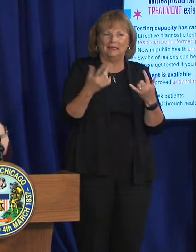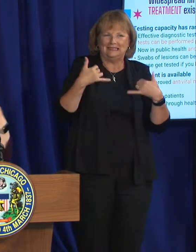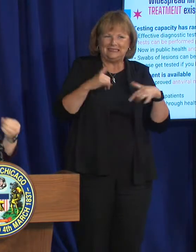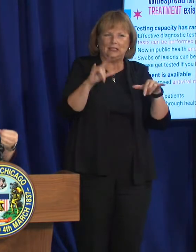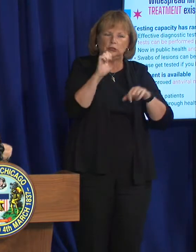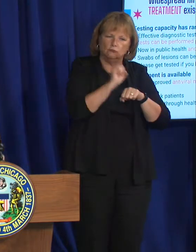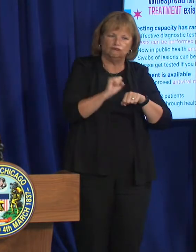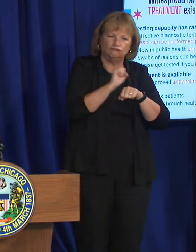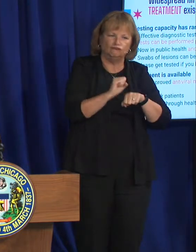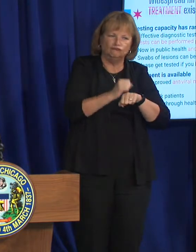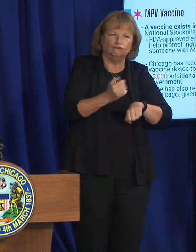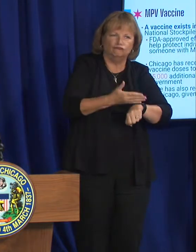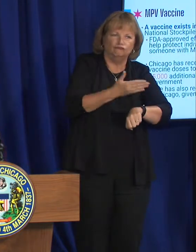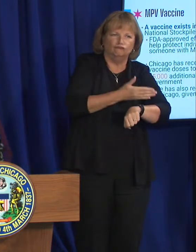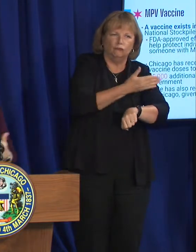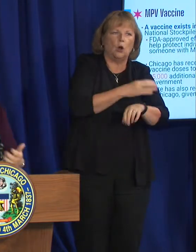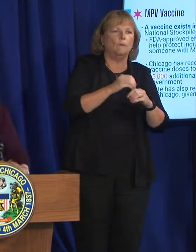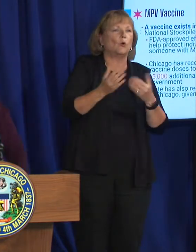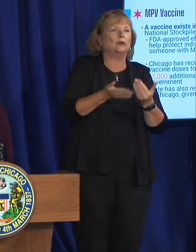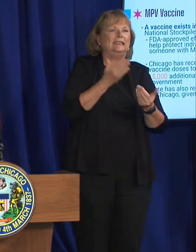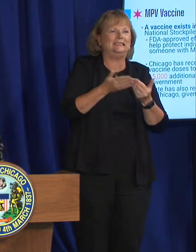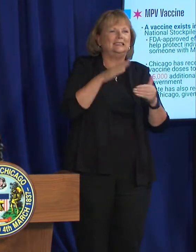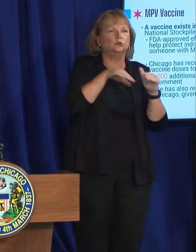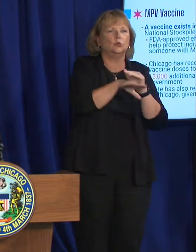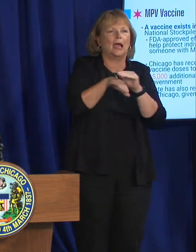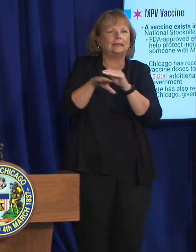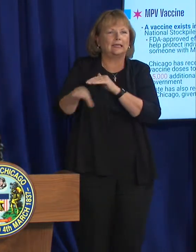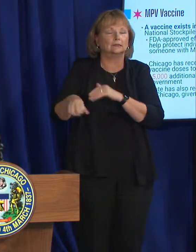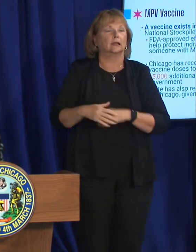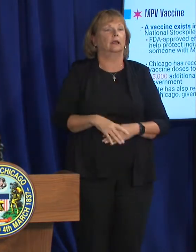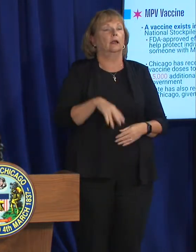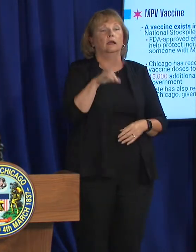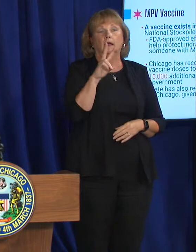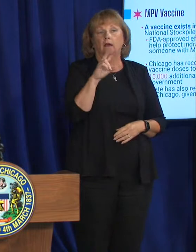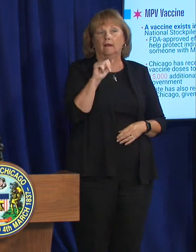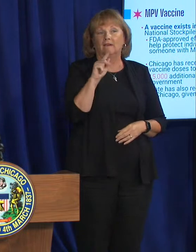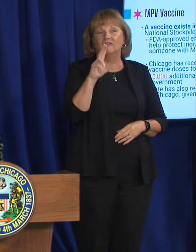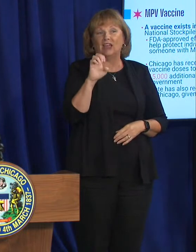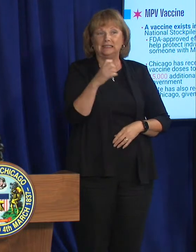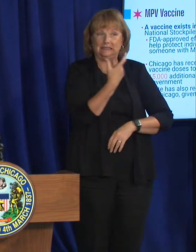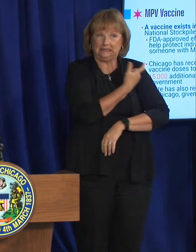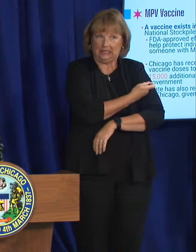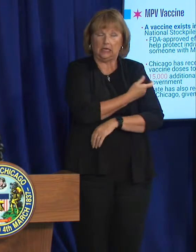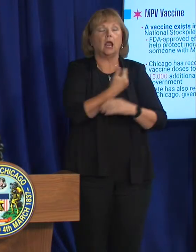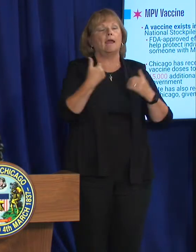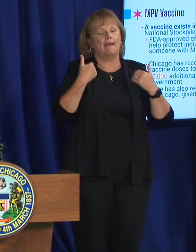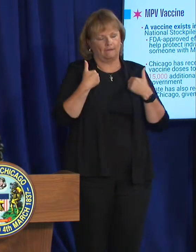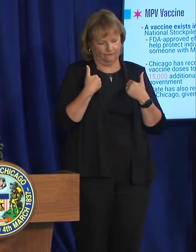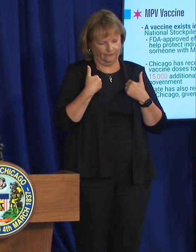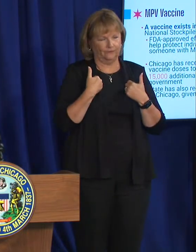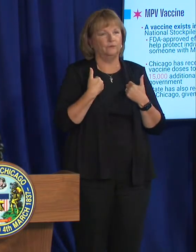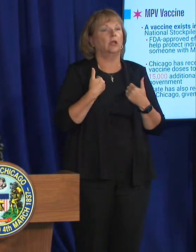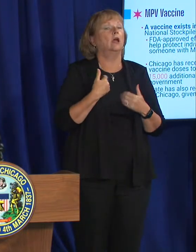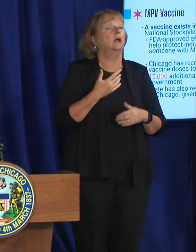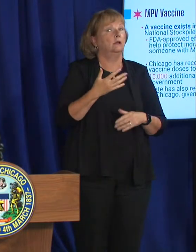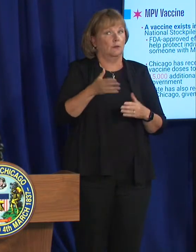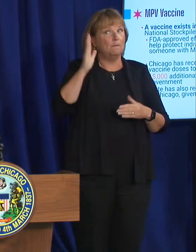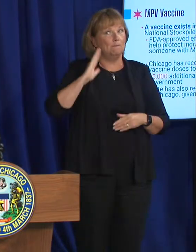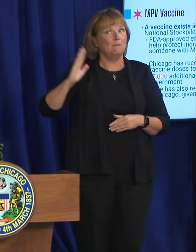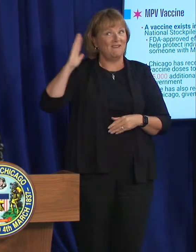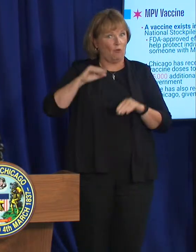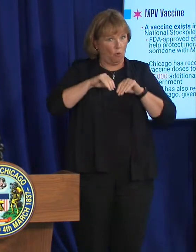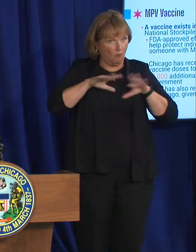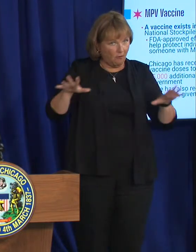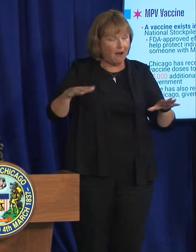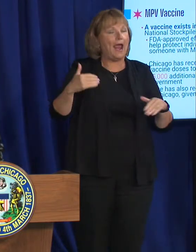to make this more accessible. then finally vaccine. So a vaccine exists. It exists prior to this outbreak,